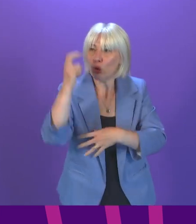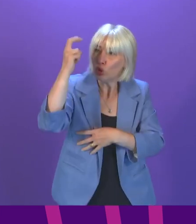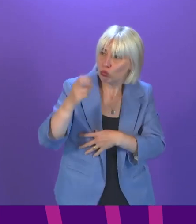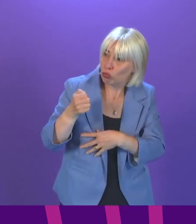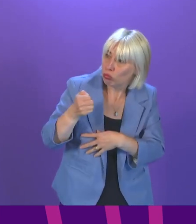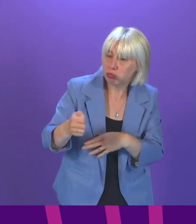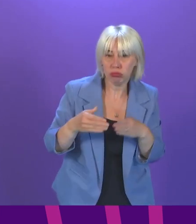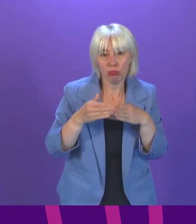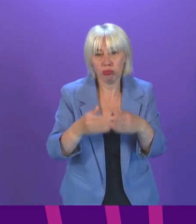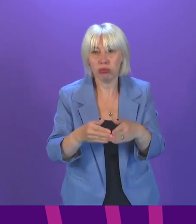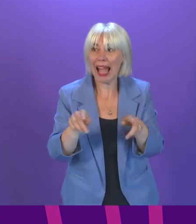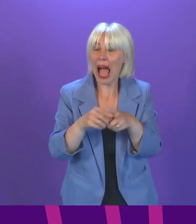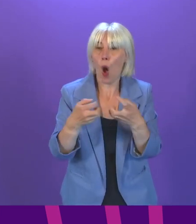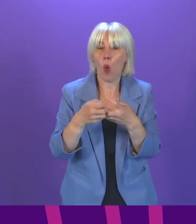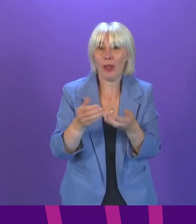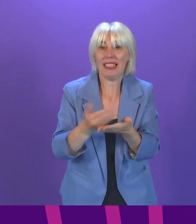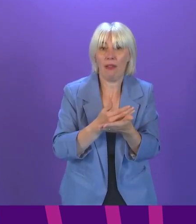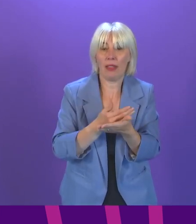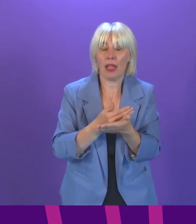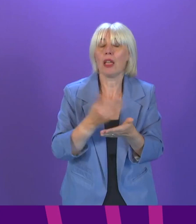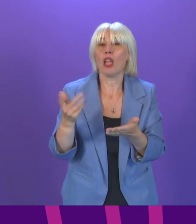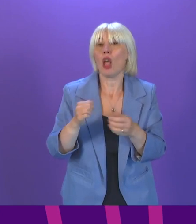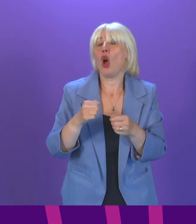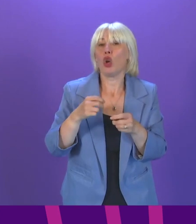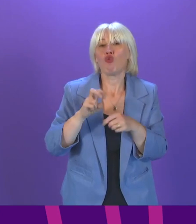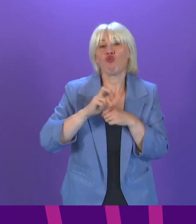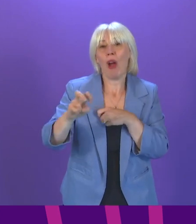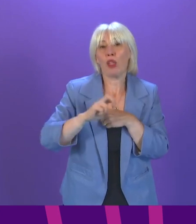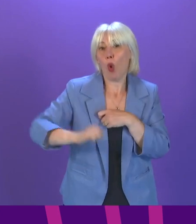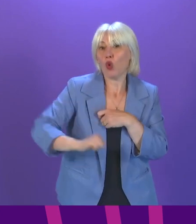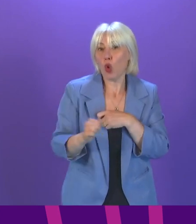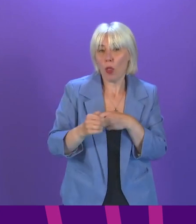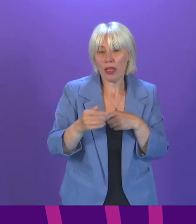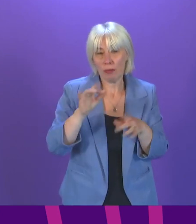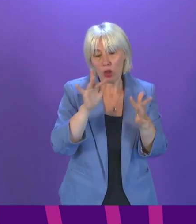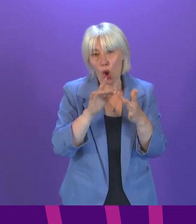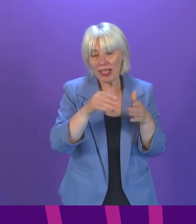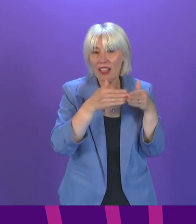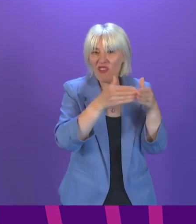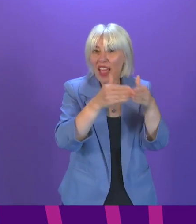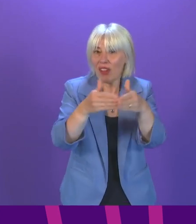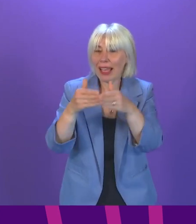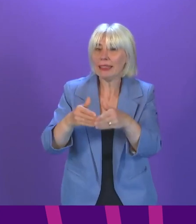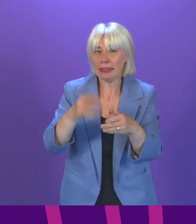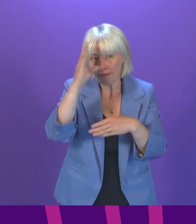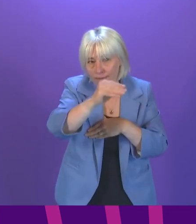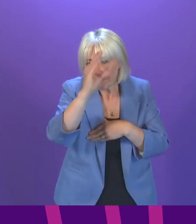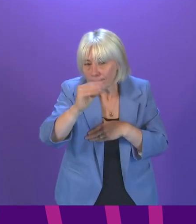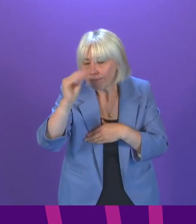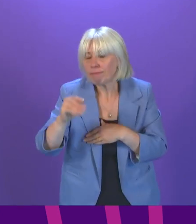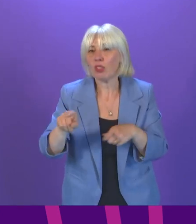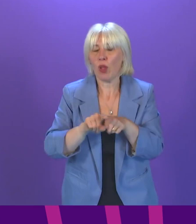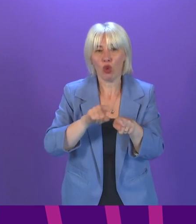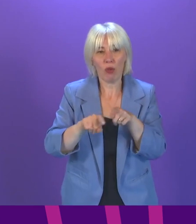Transport Scotland continues to engage with all of the lifeline ferry operators around the efforts they're making in this regard and also on the wider resilience of the